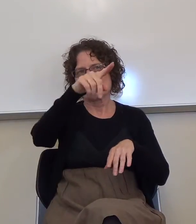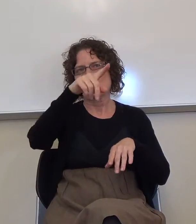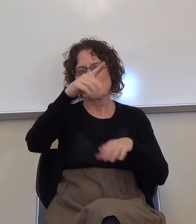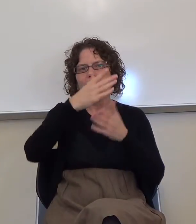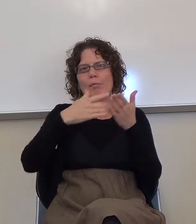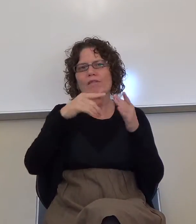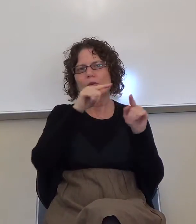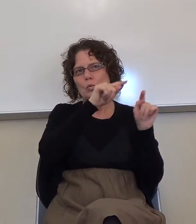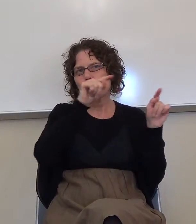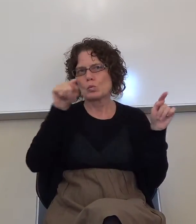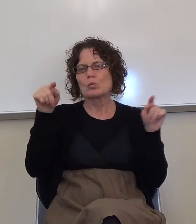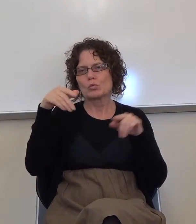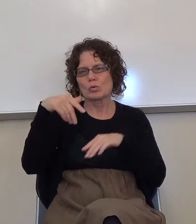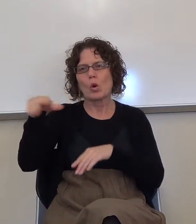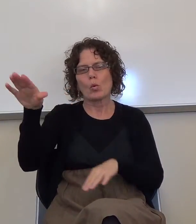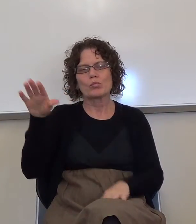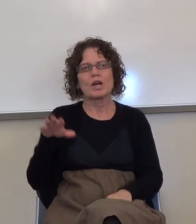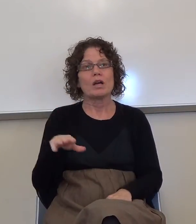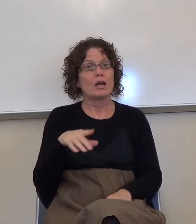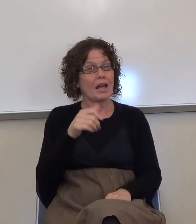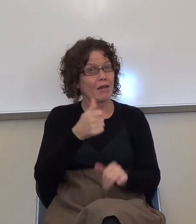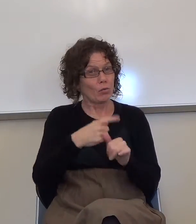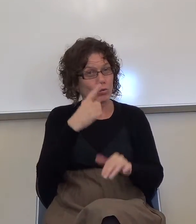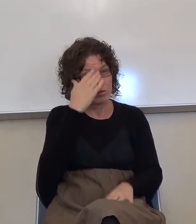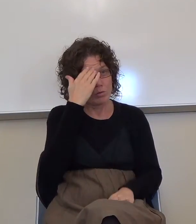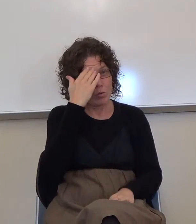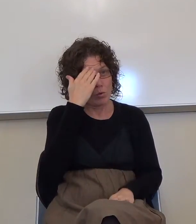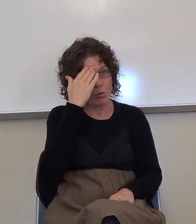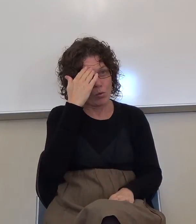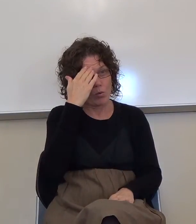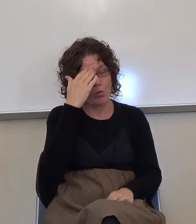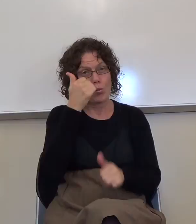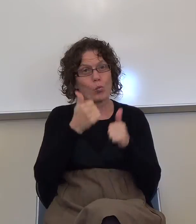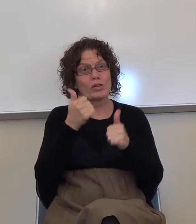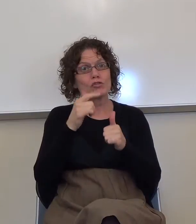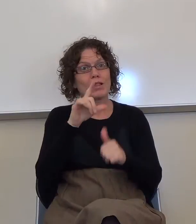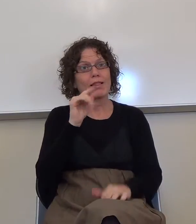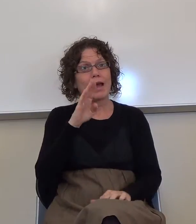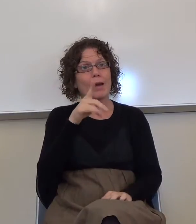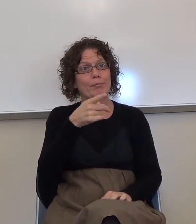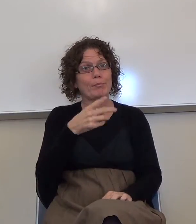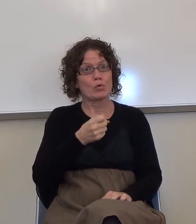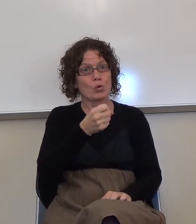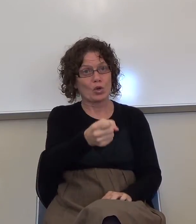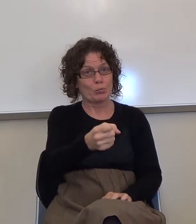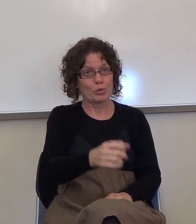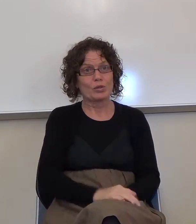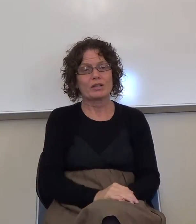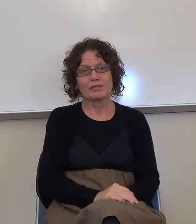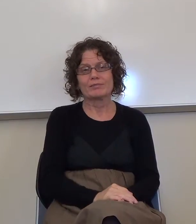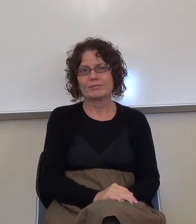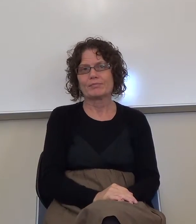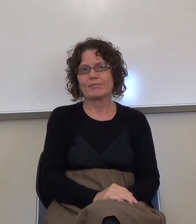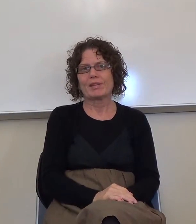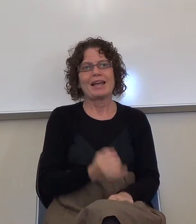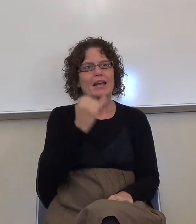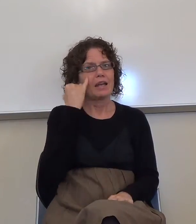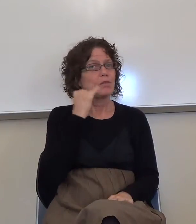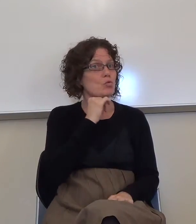Okay? Does everyone know for sure what lab they're in? Okay. If you don't, if you